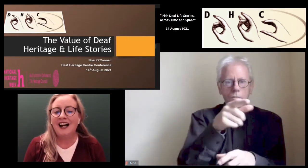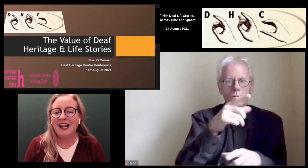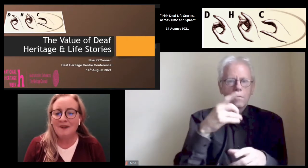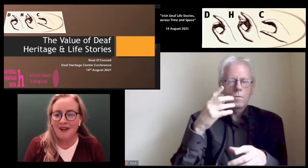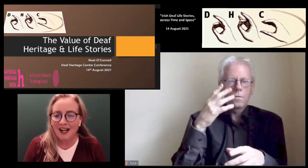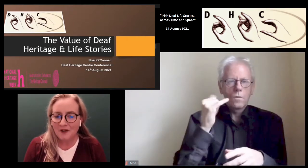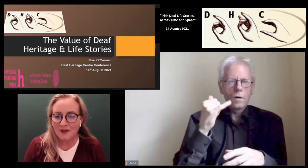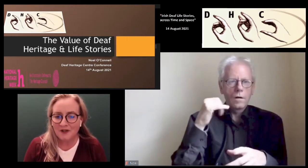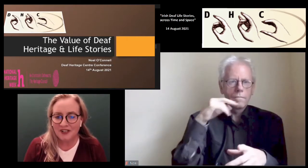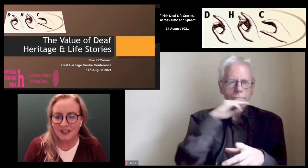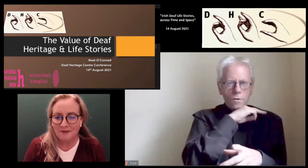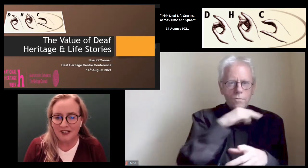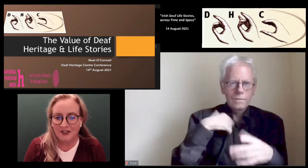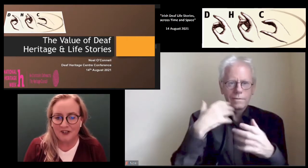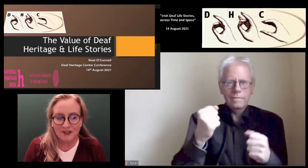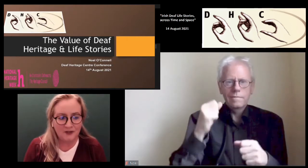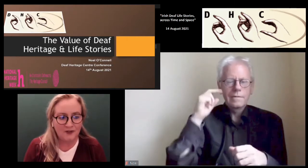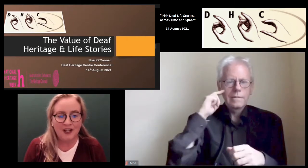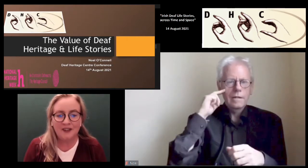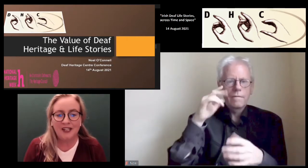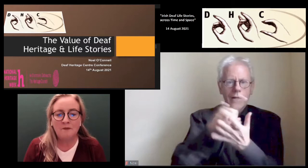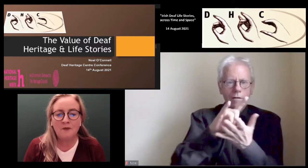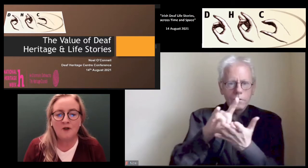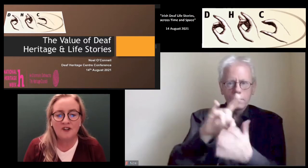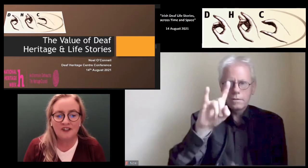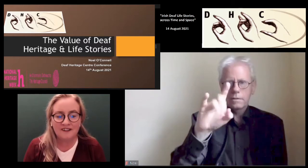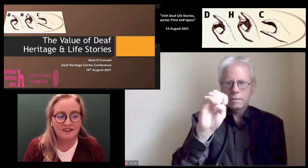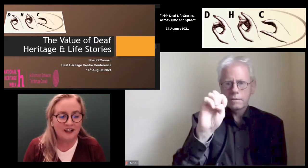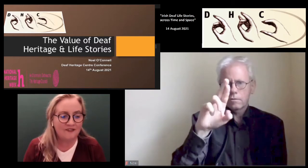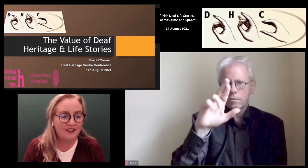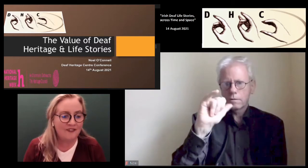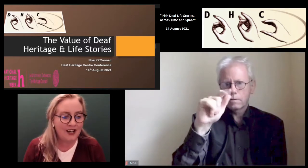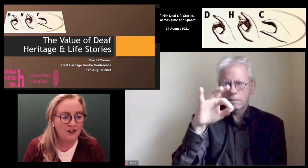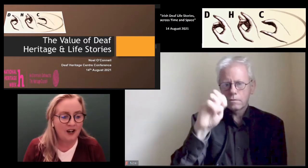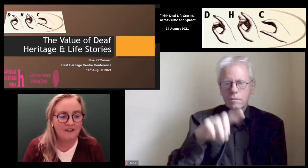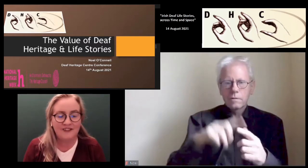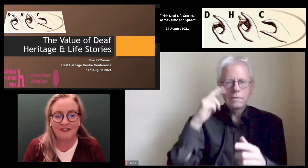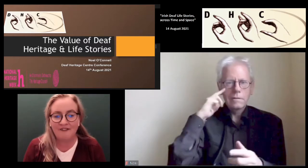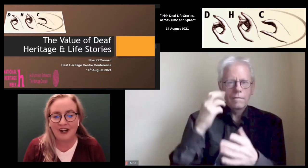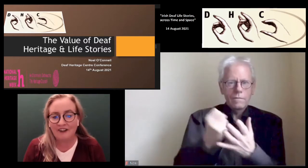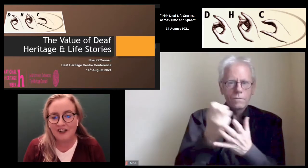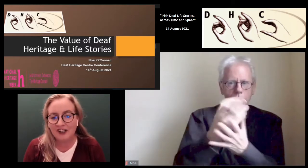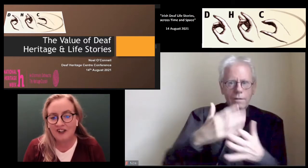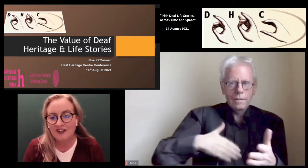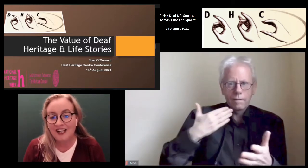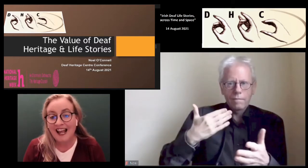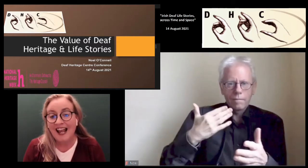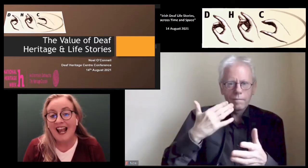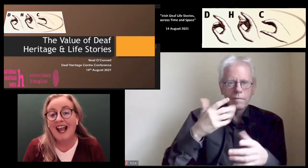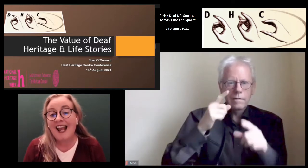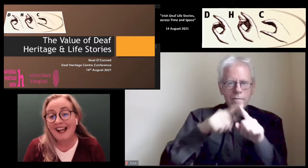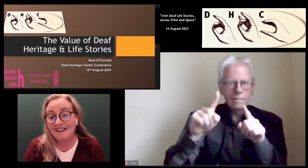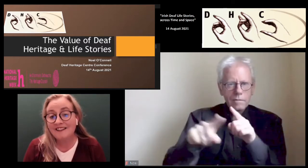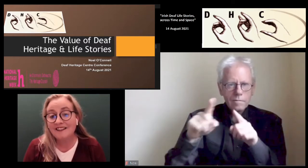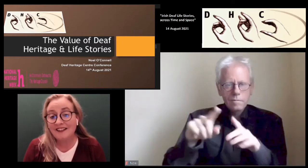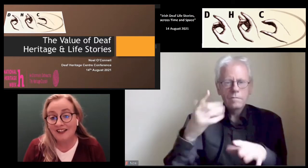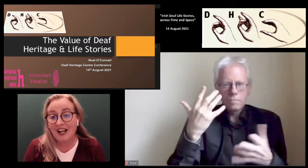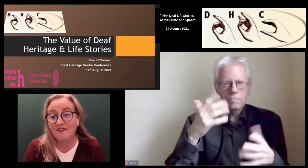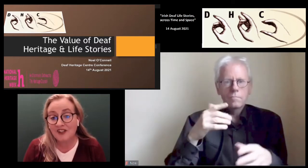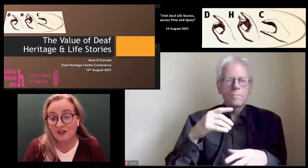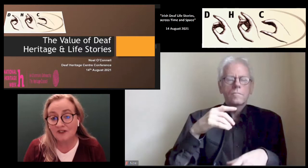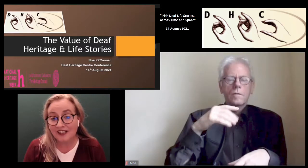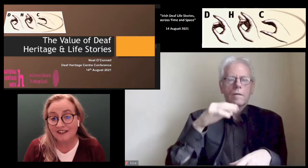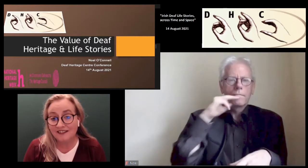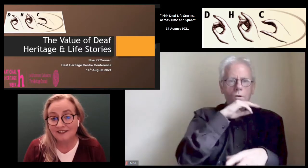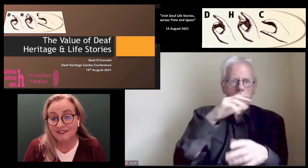I am now going to speak to the importance of the value of Deaf heritage and